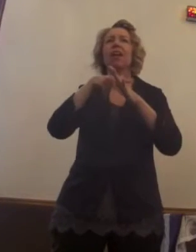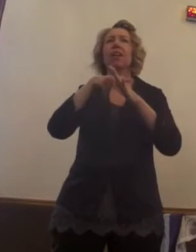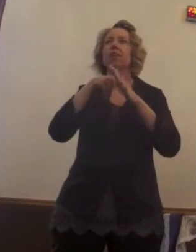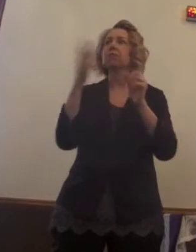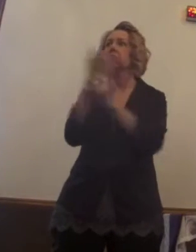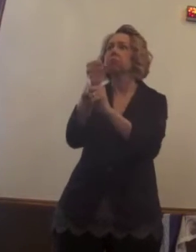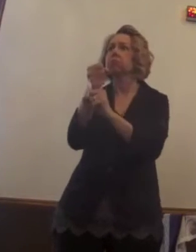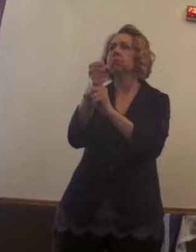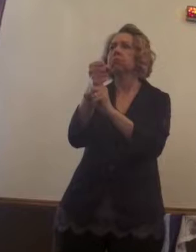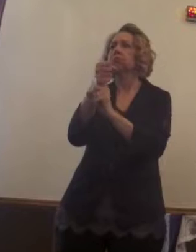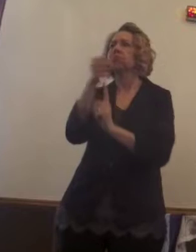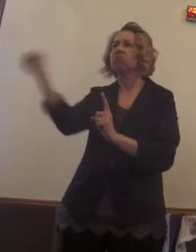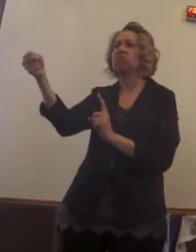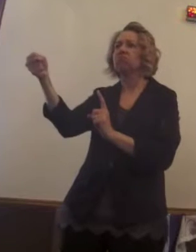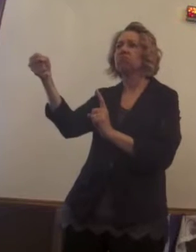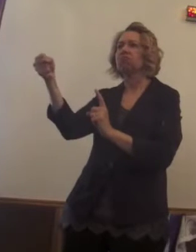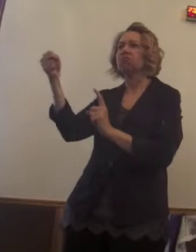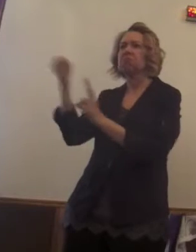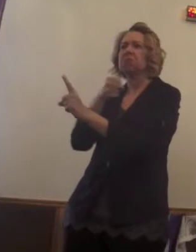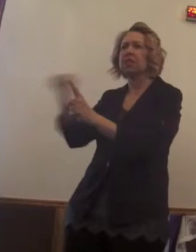gift that we have of the meal.